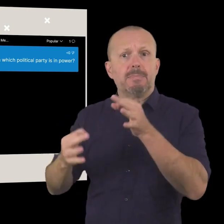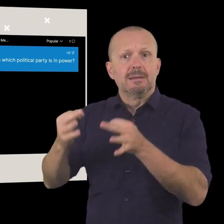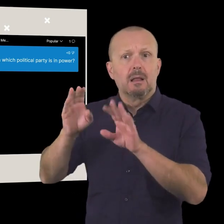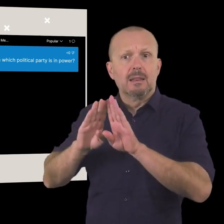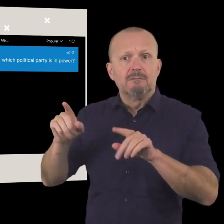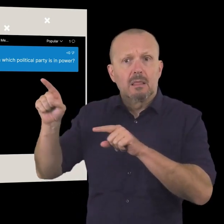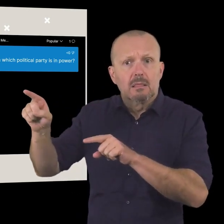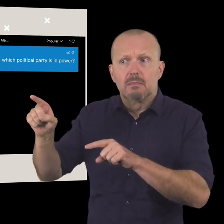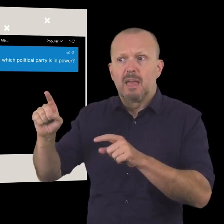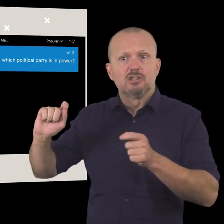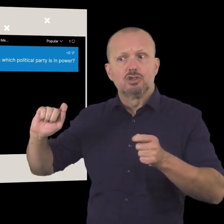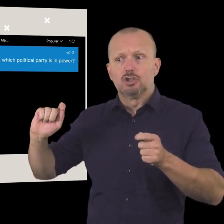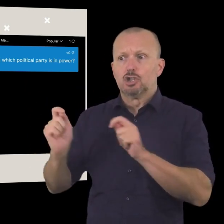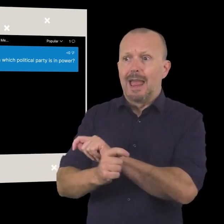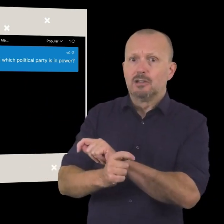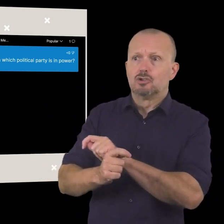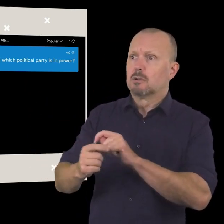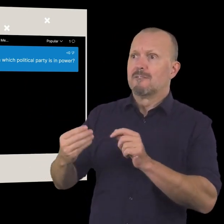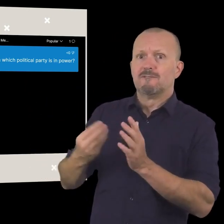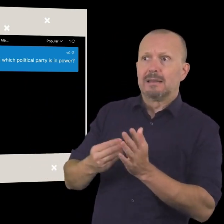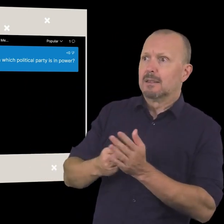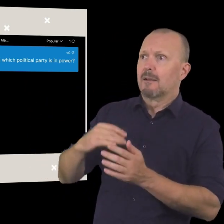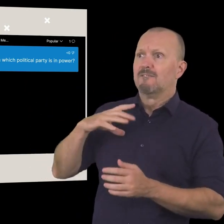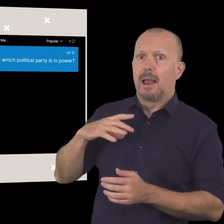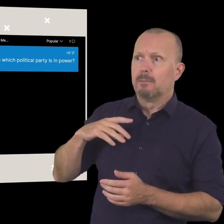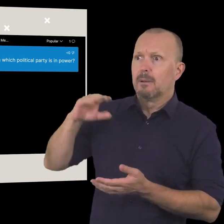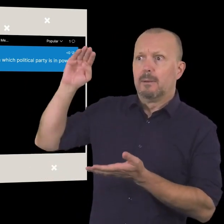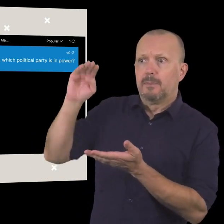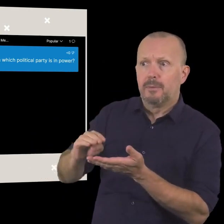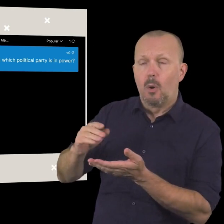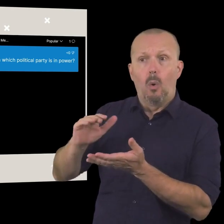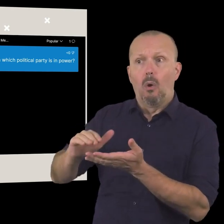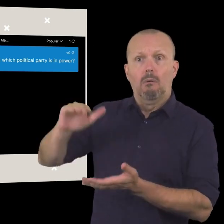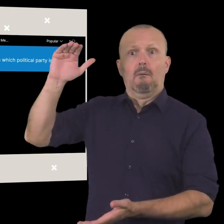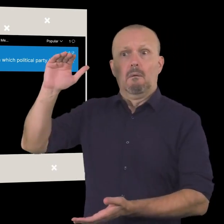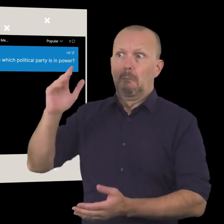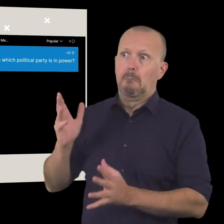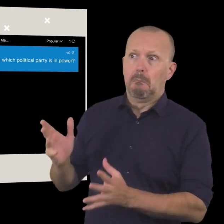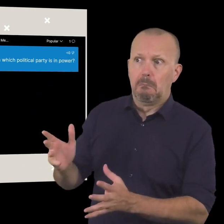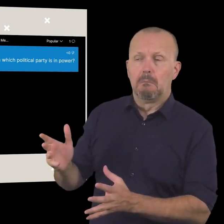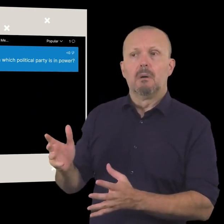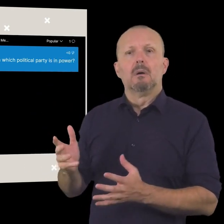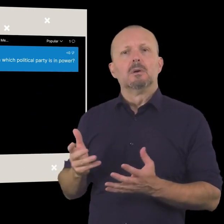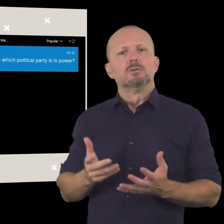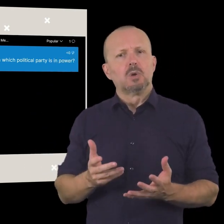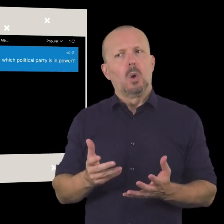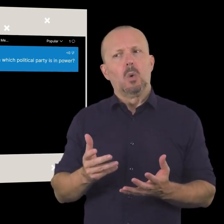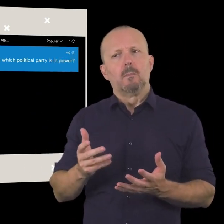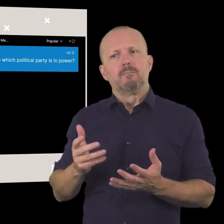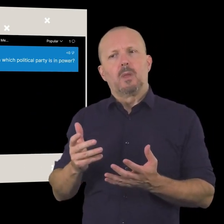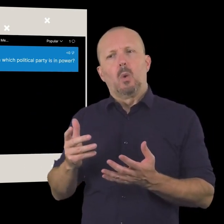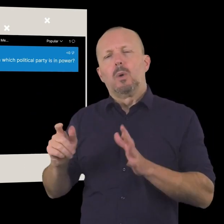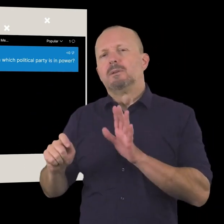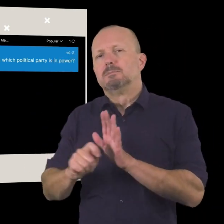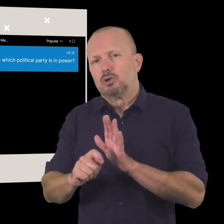political level that maybe change uh where funds funds available to distribute but i think you can also